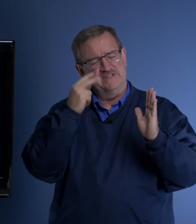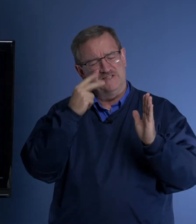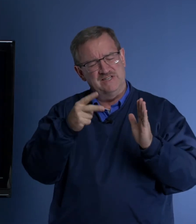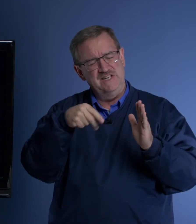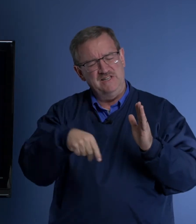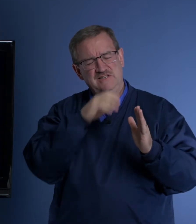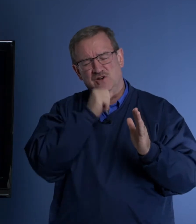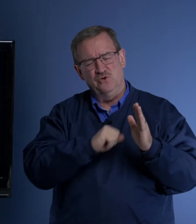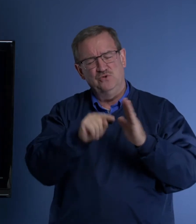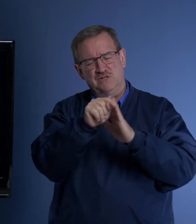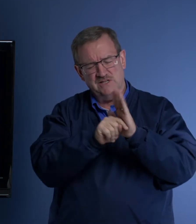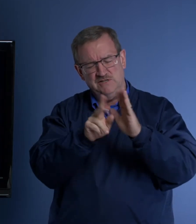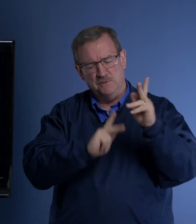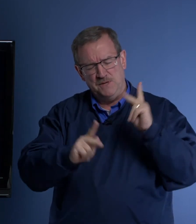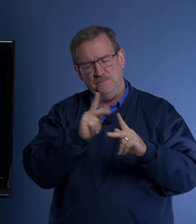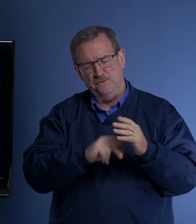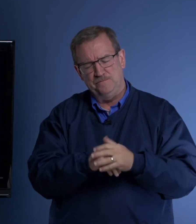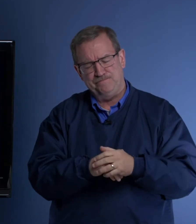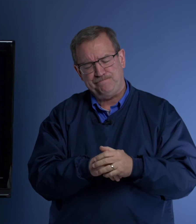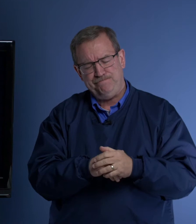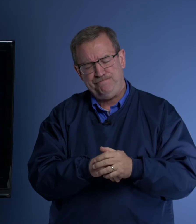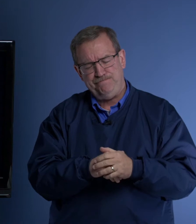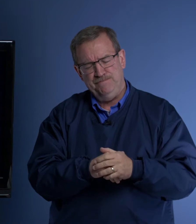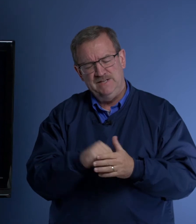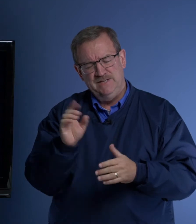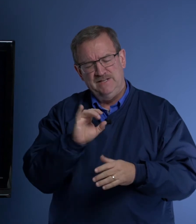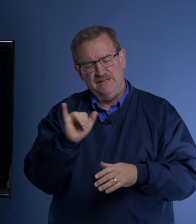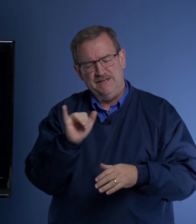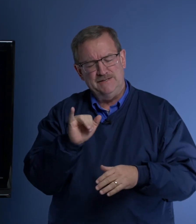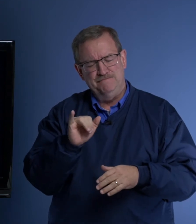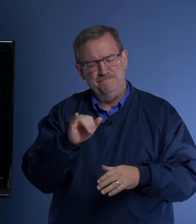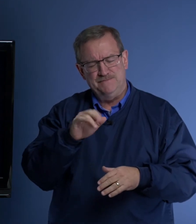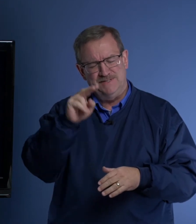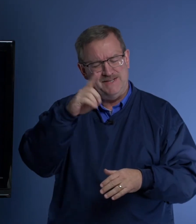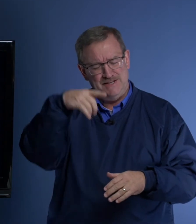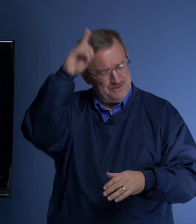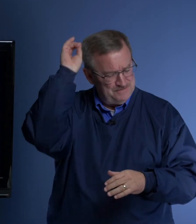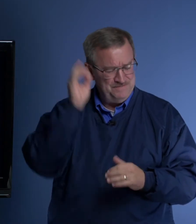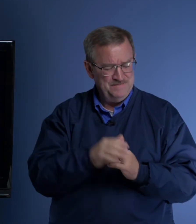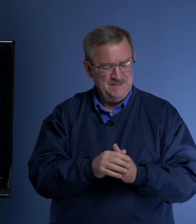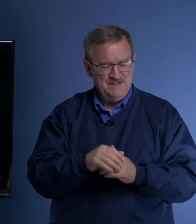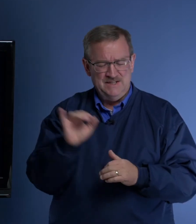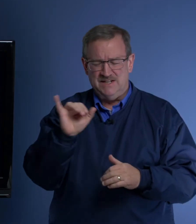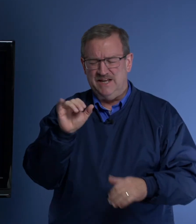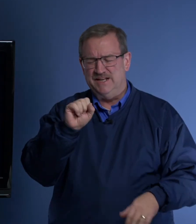to see these Old Testament people like Daniel, like